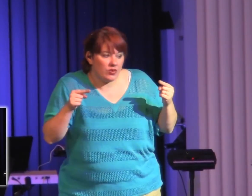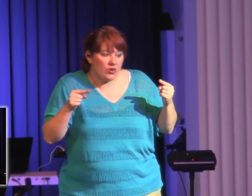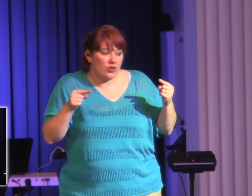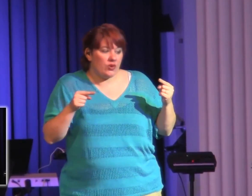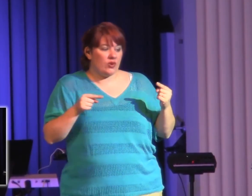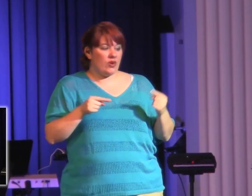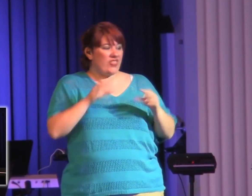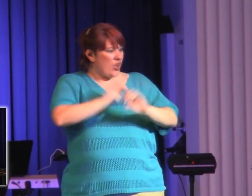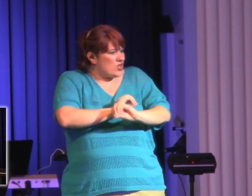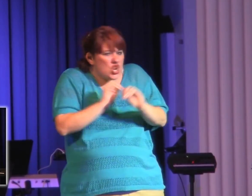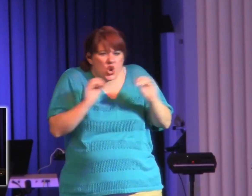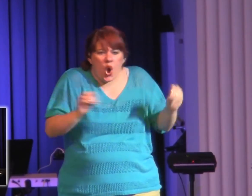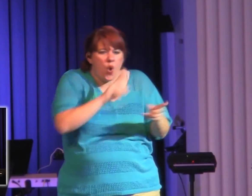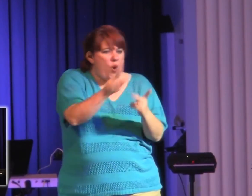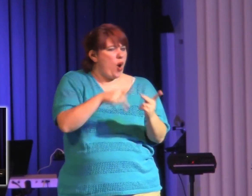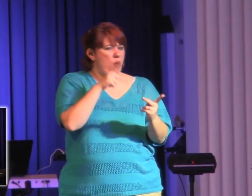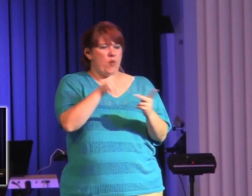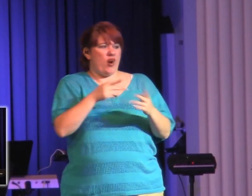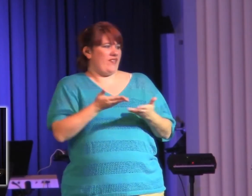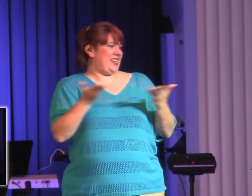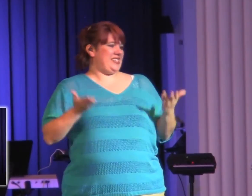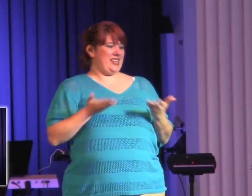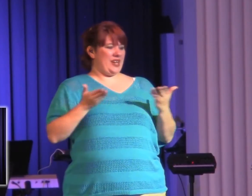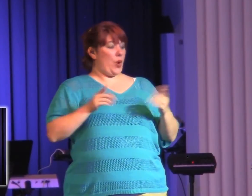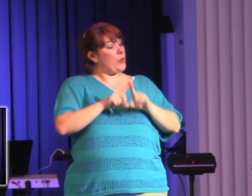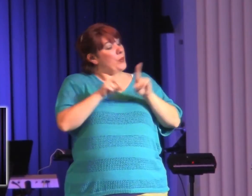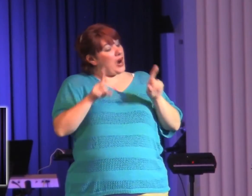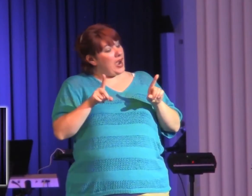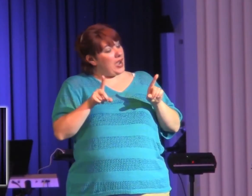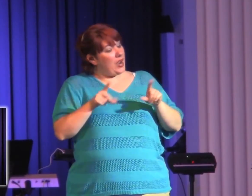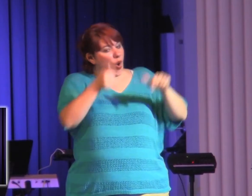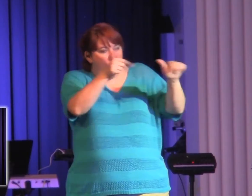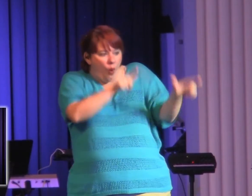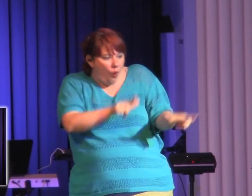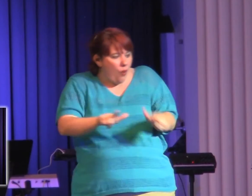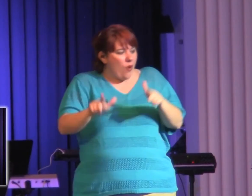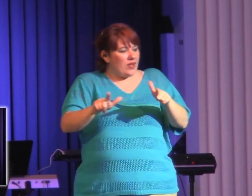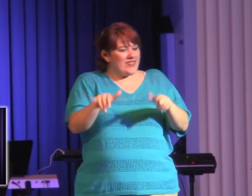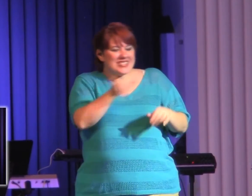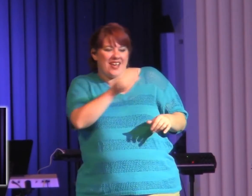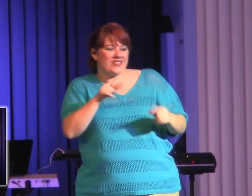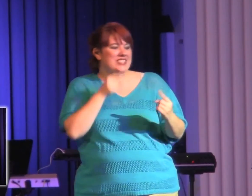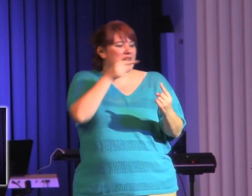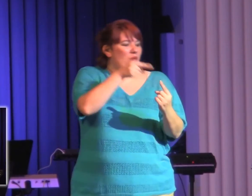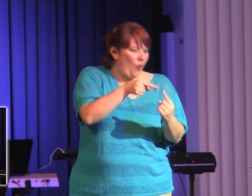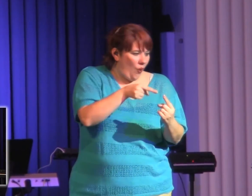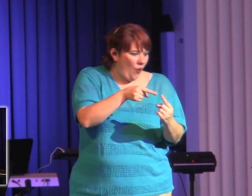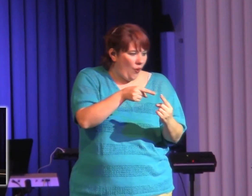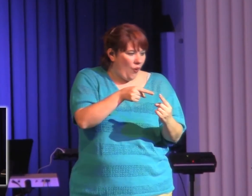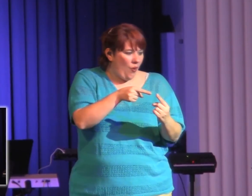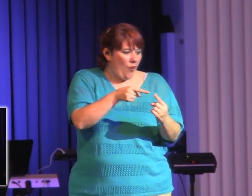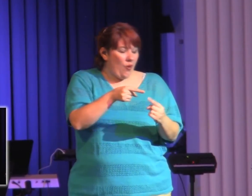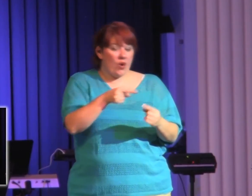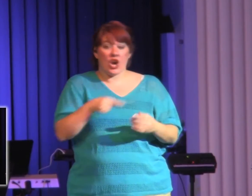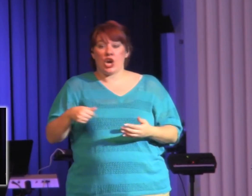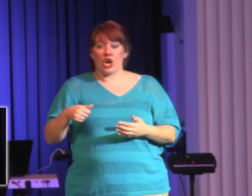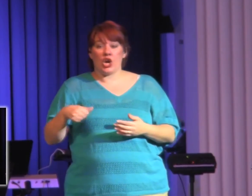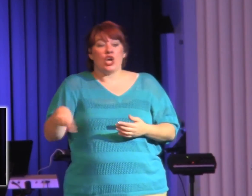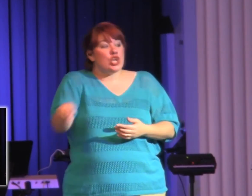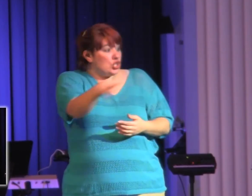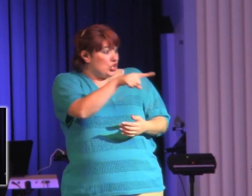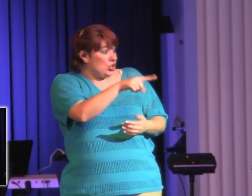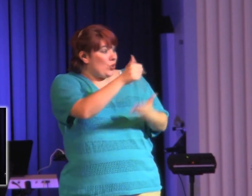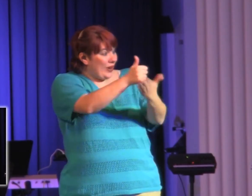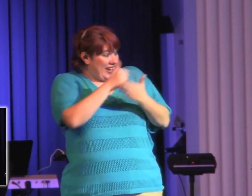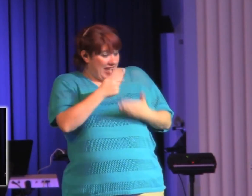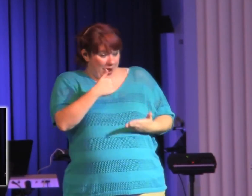that place. And you know what? You're going to help me get there. Guess what? My wife is going to help me get there.